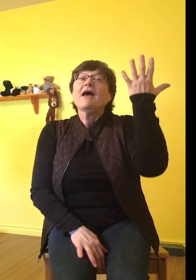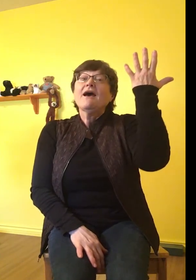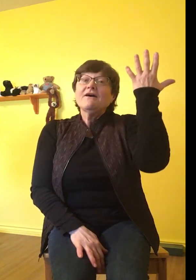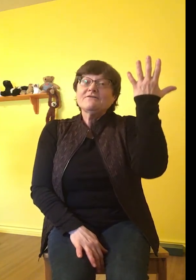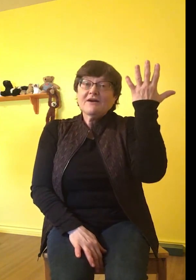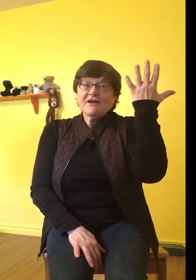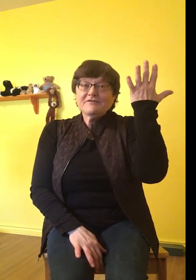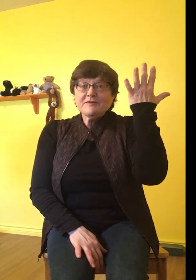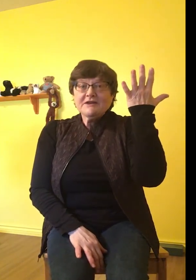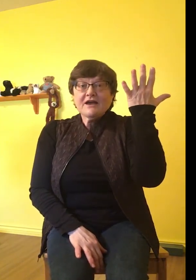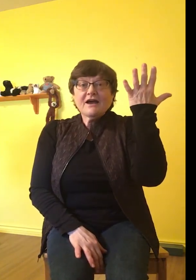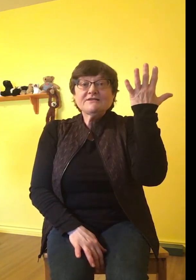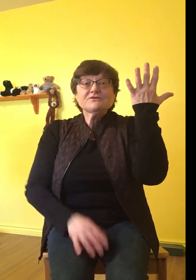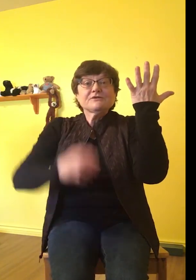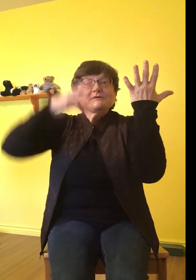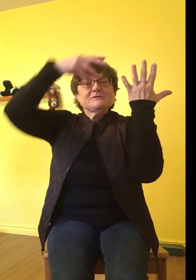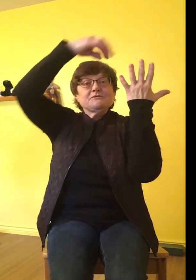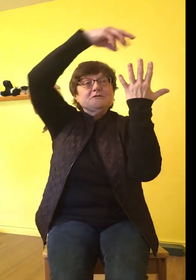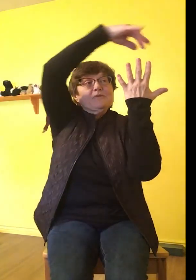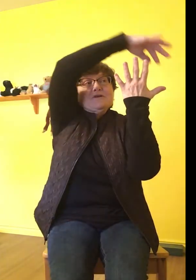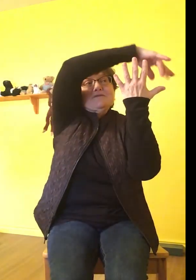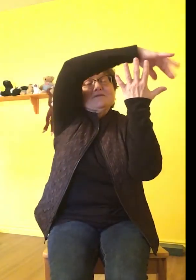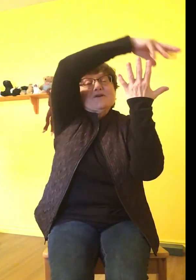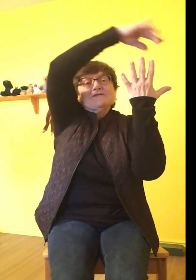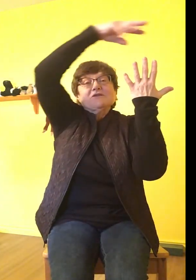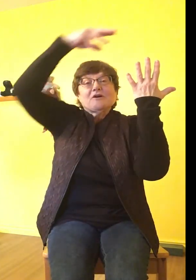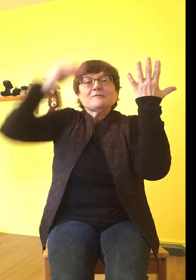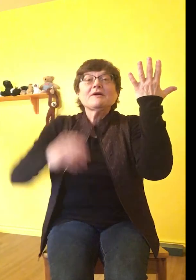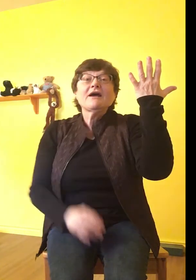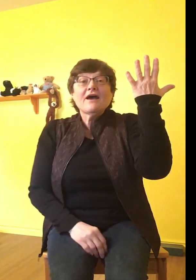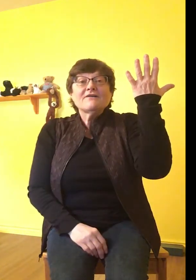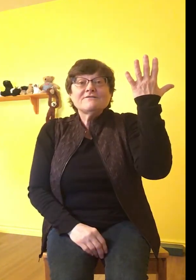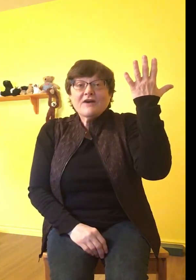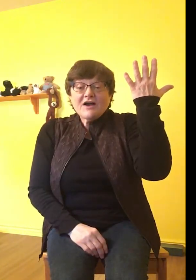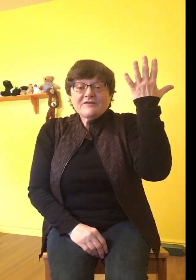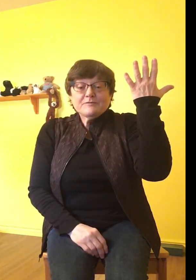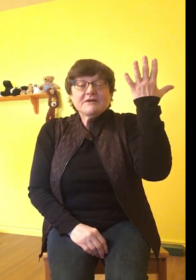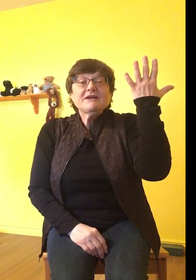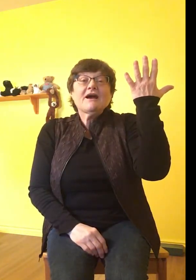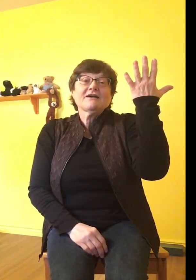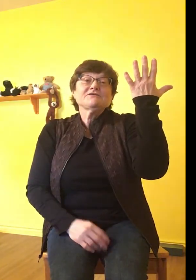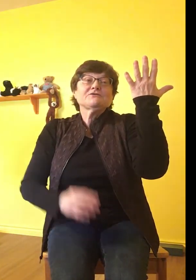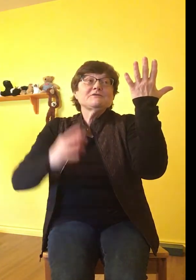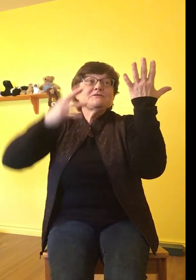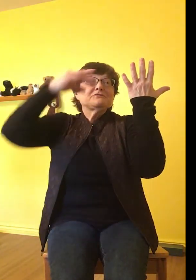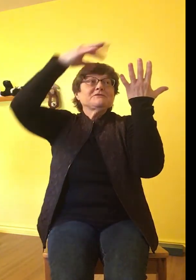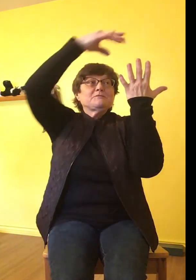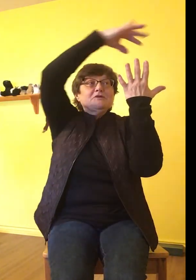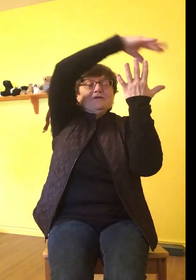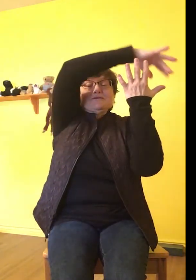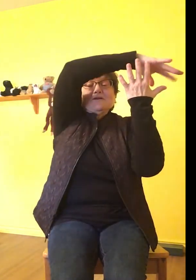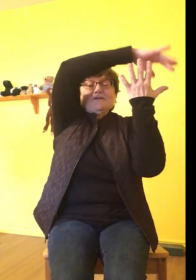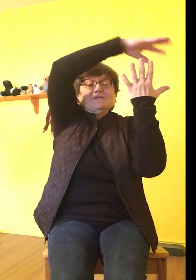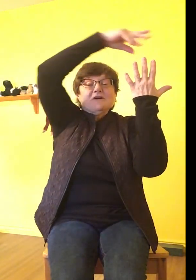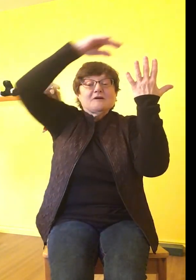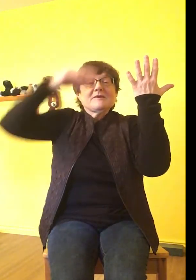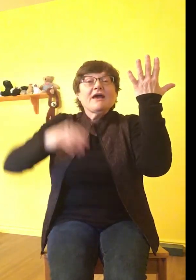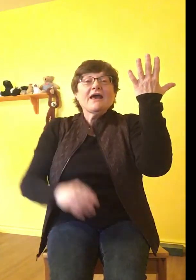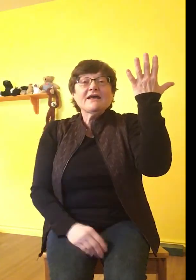Five big ice creams with sprinkles on top. Five big ice creams with sprinkles on top. And